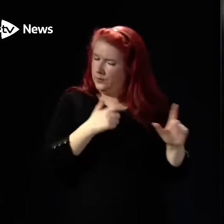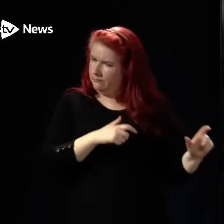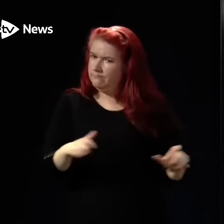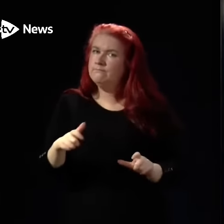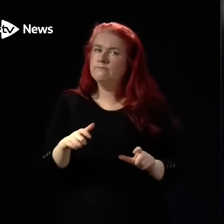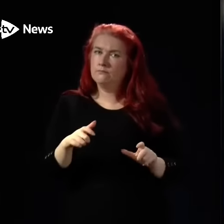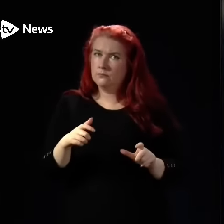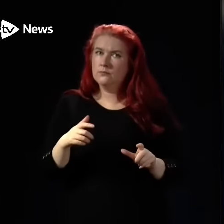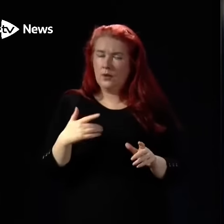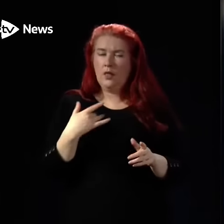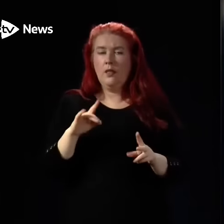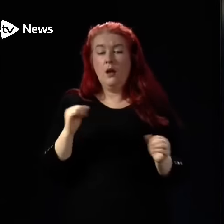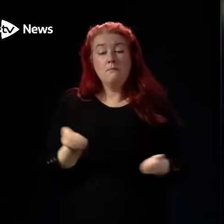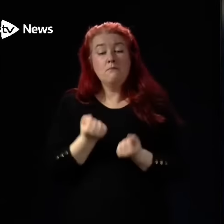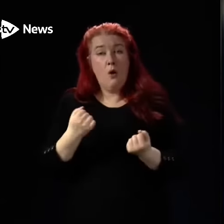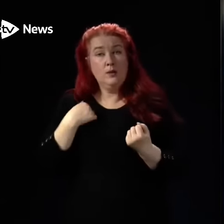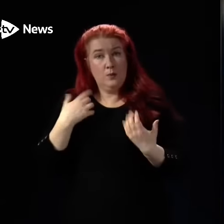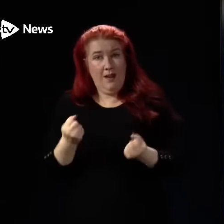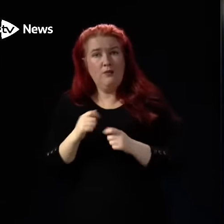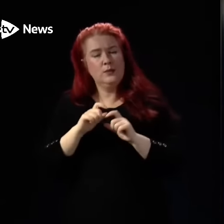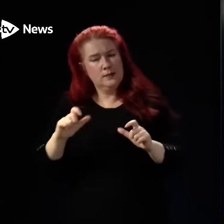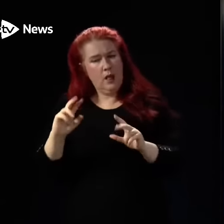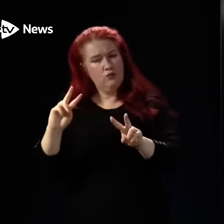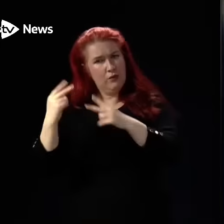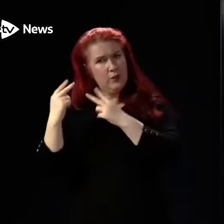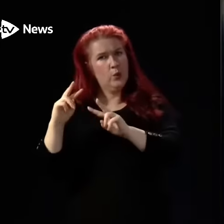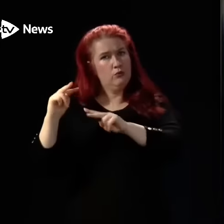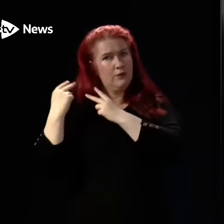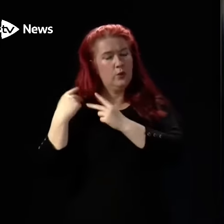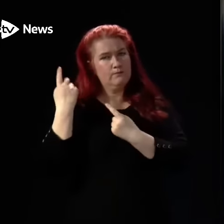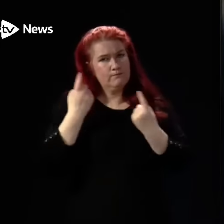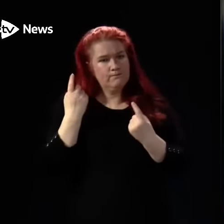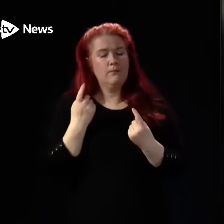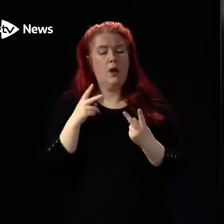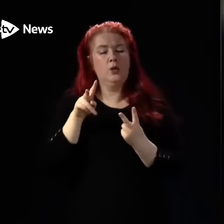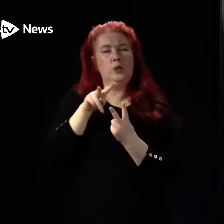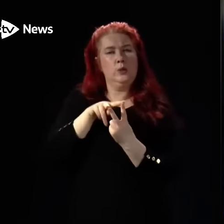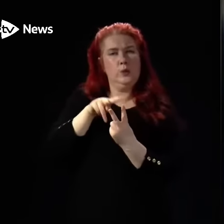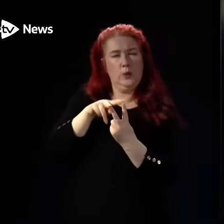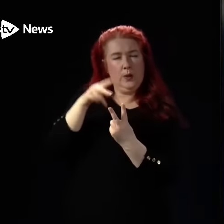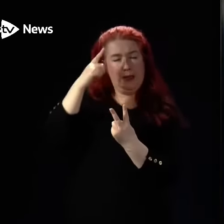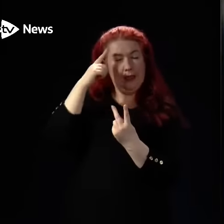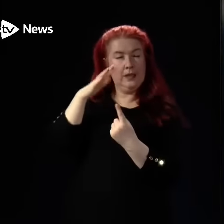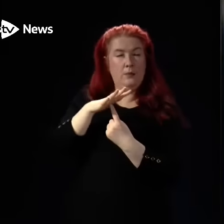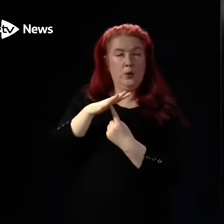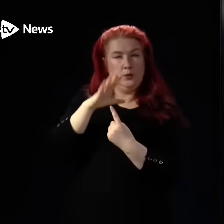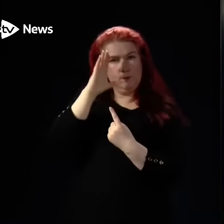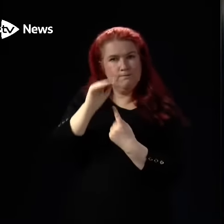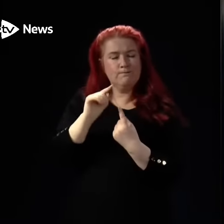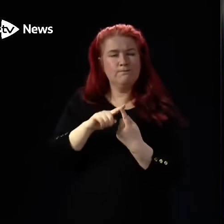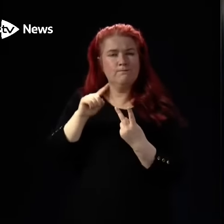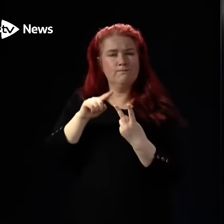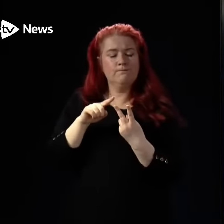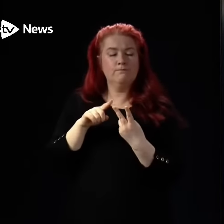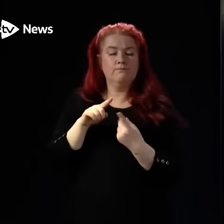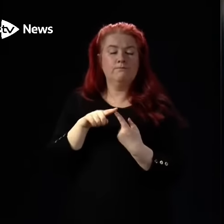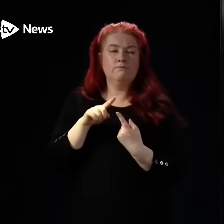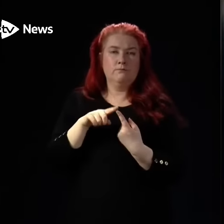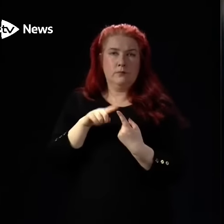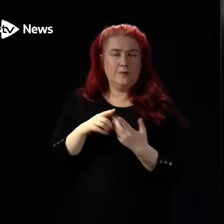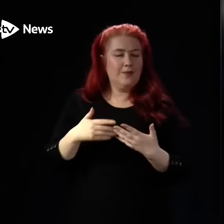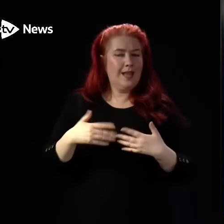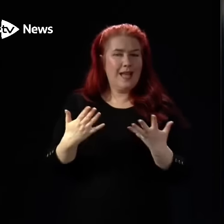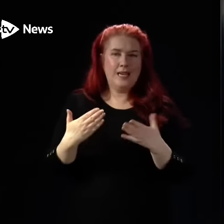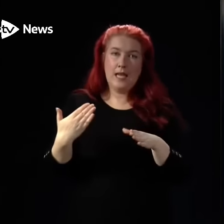the use of these under regular review. However, two points I think are important. First, any